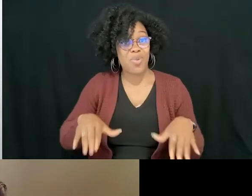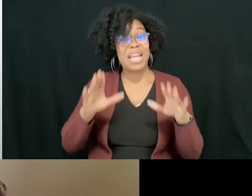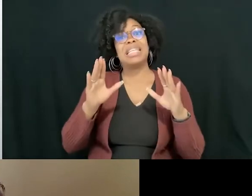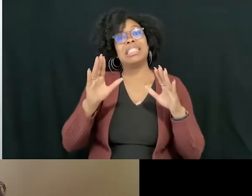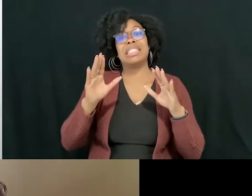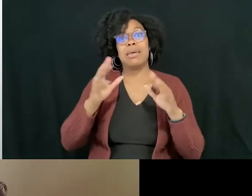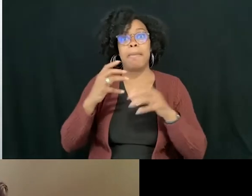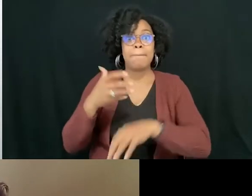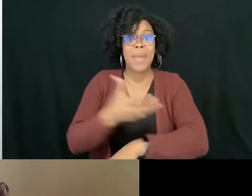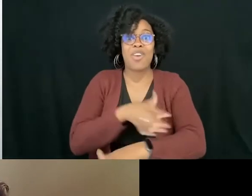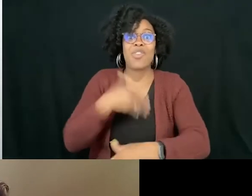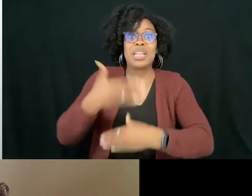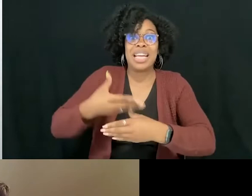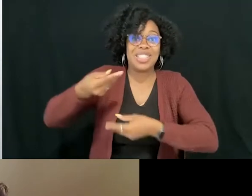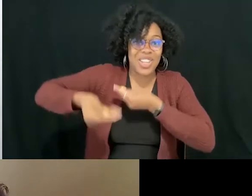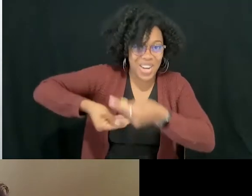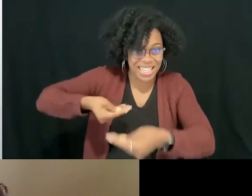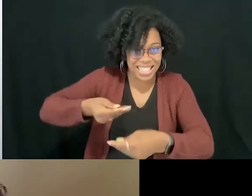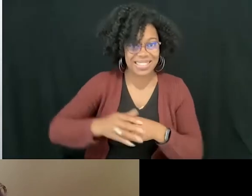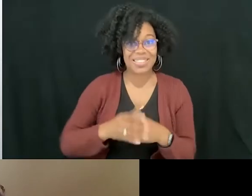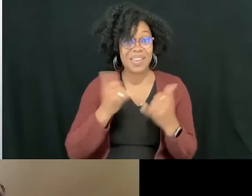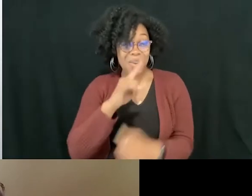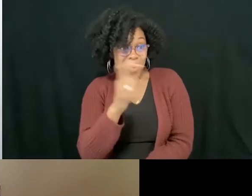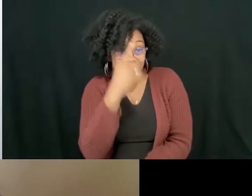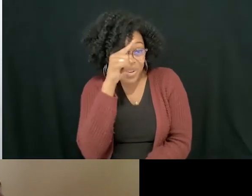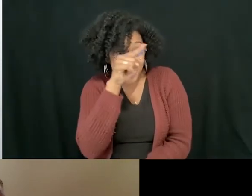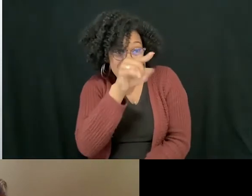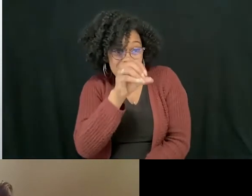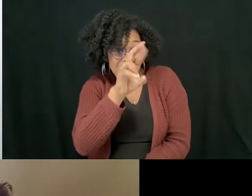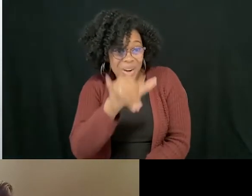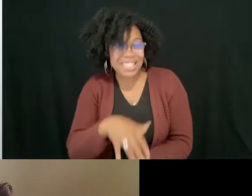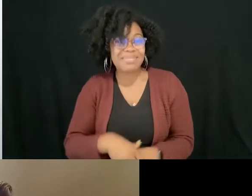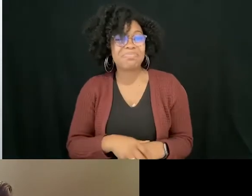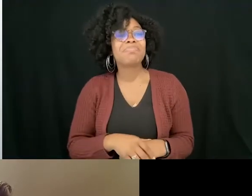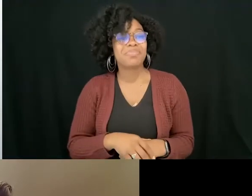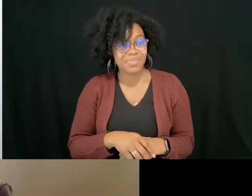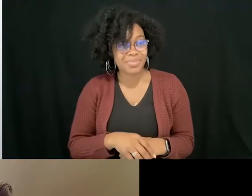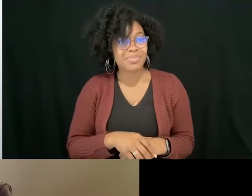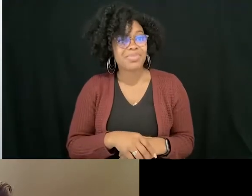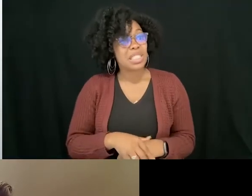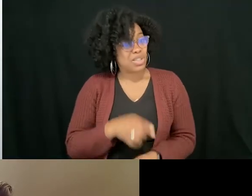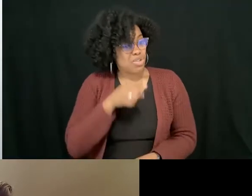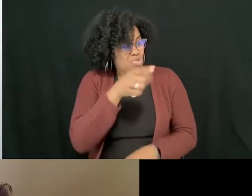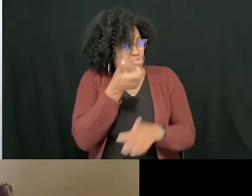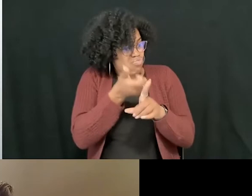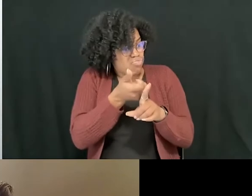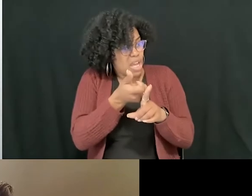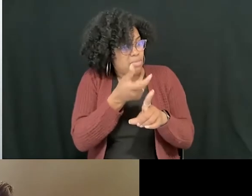So I have a question for you, Corey. How has being a parent yourself shaped your